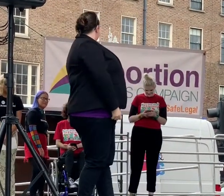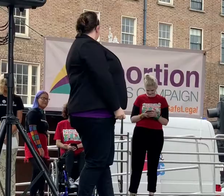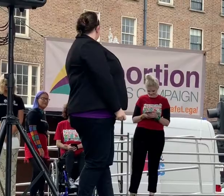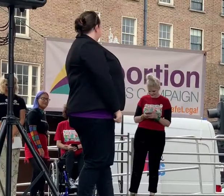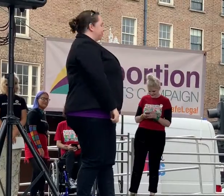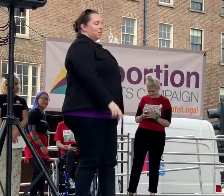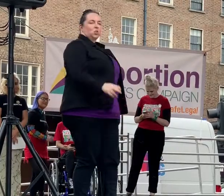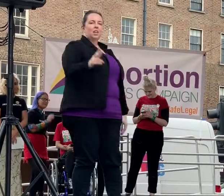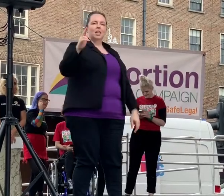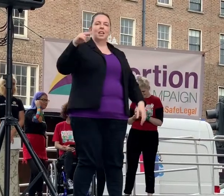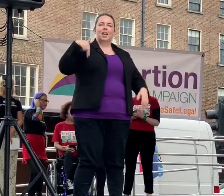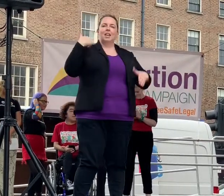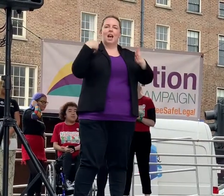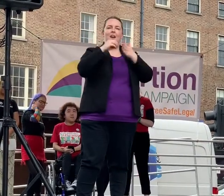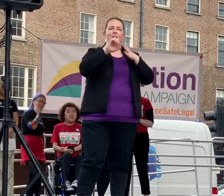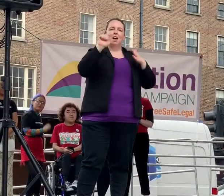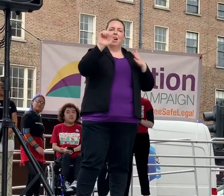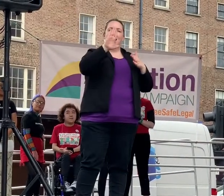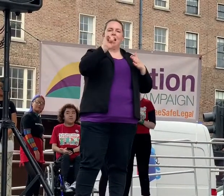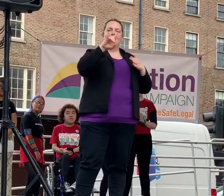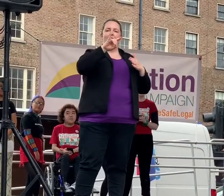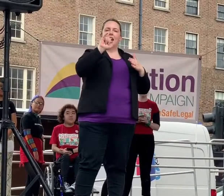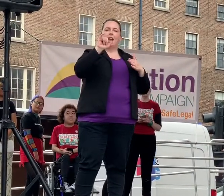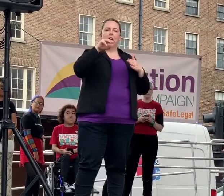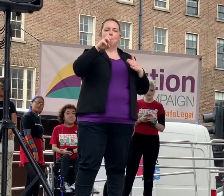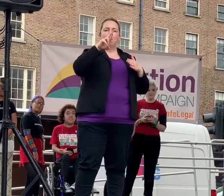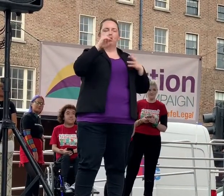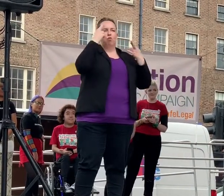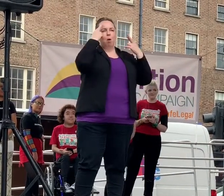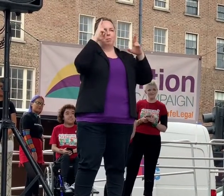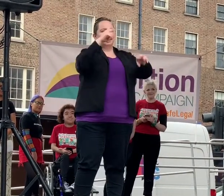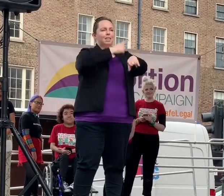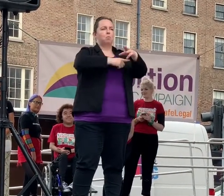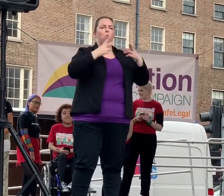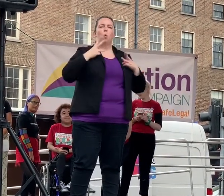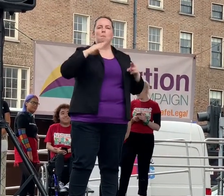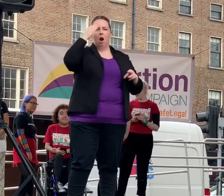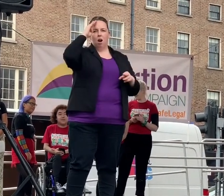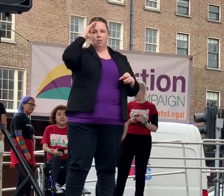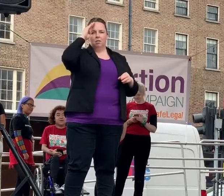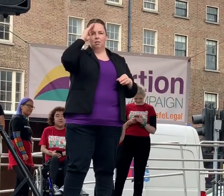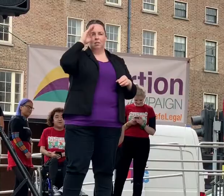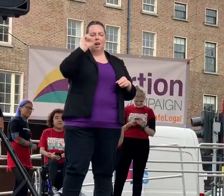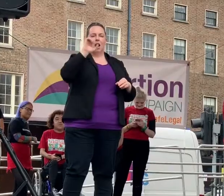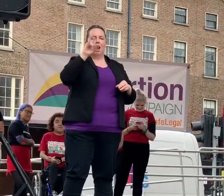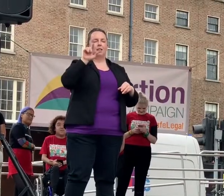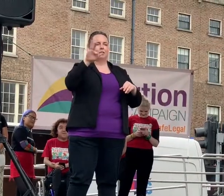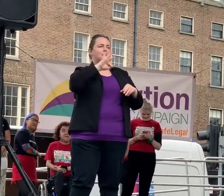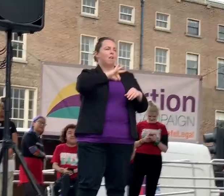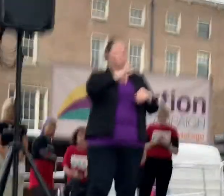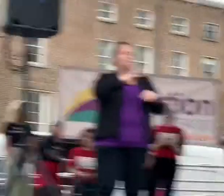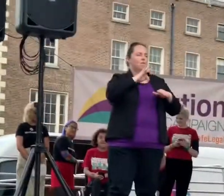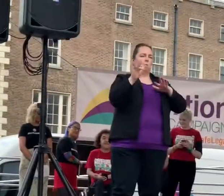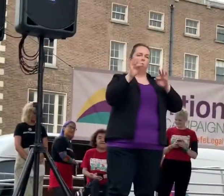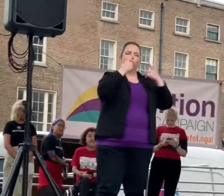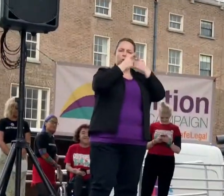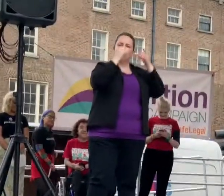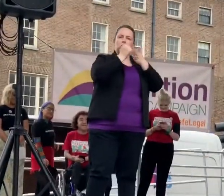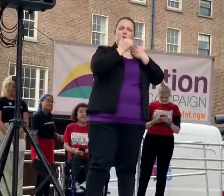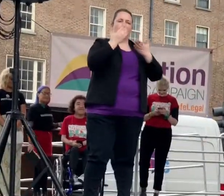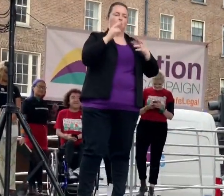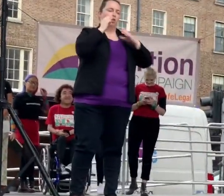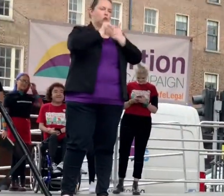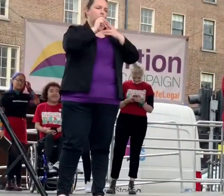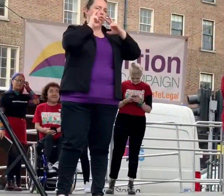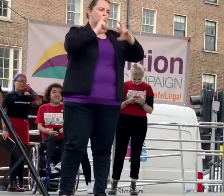Next up we have Alana Murray representing disabled women Ireland. Alana is a postgraduate student currently studying research